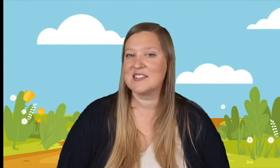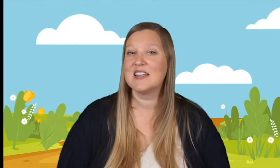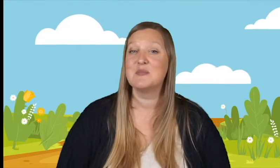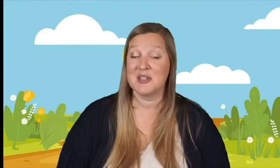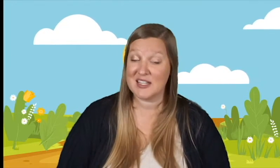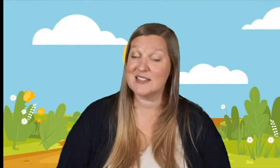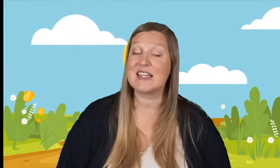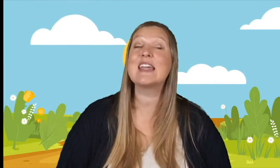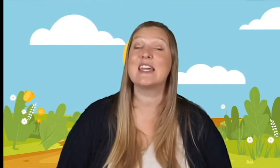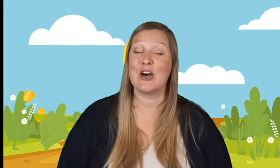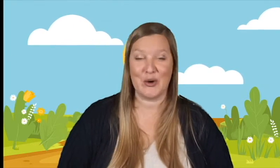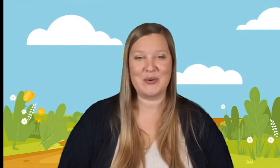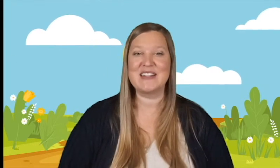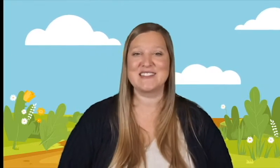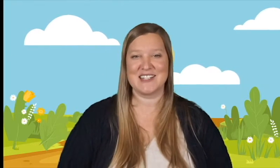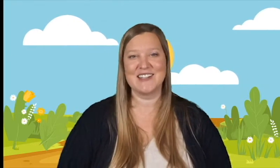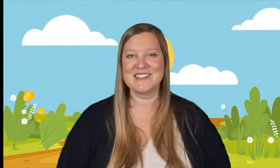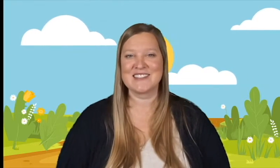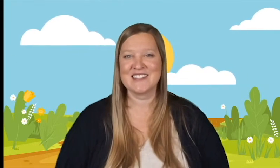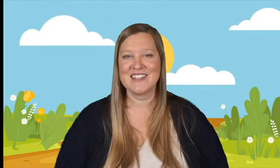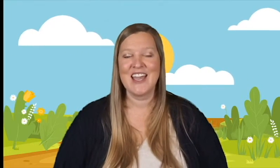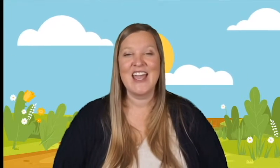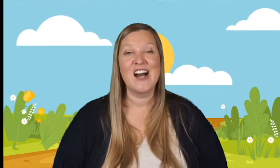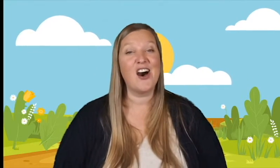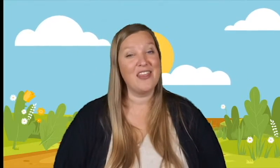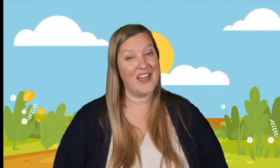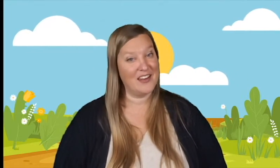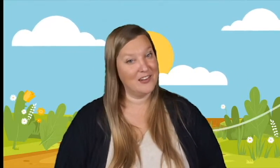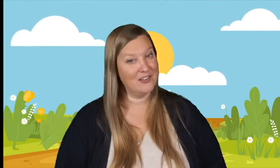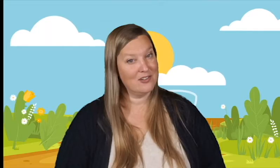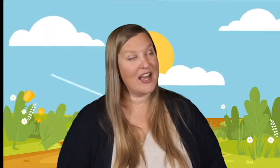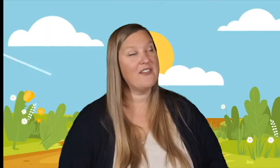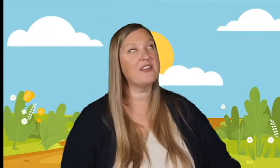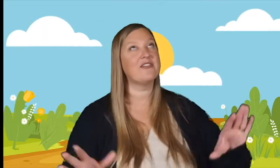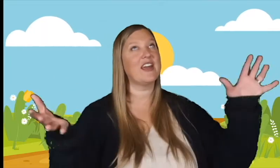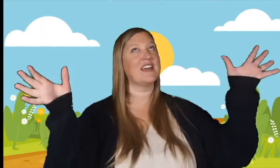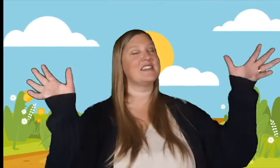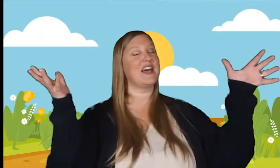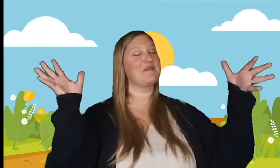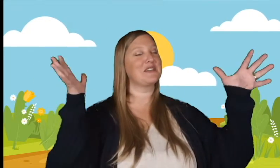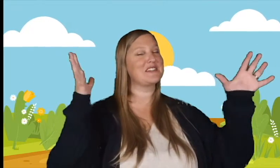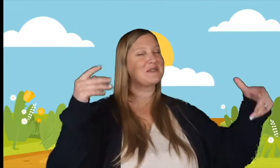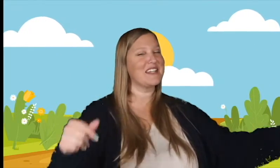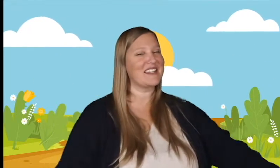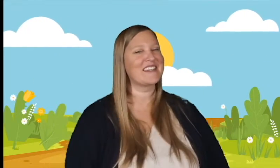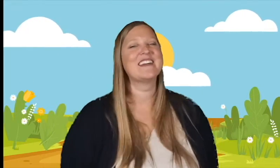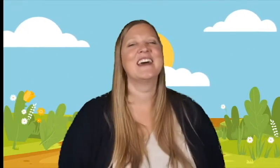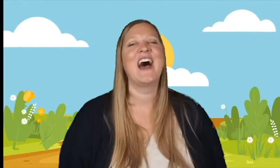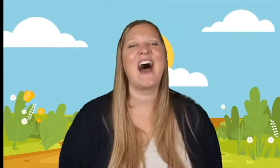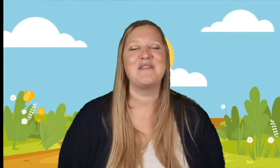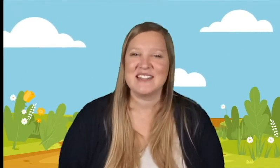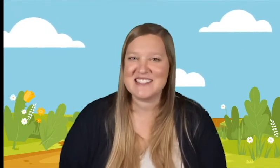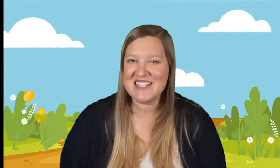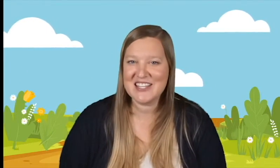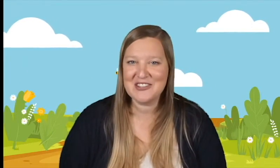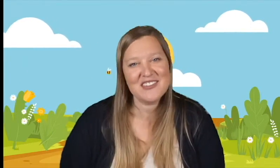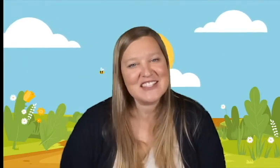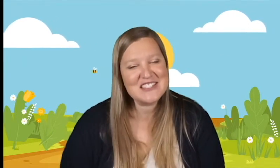because he always does. On that note, have a fantabulous week. I miss seeing you face to